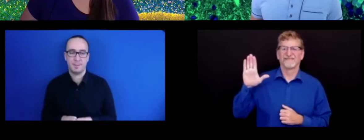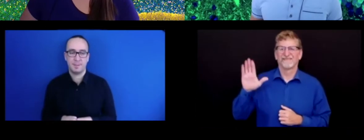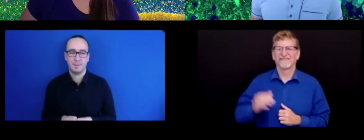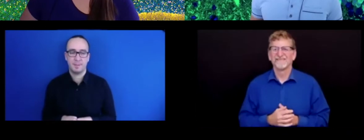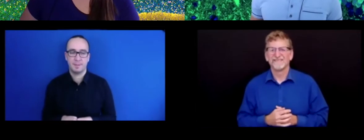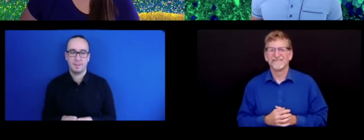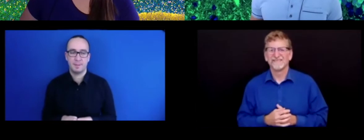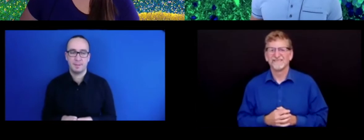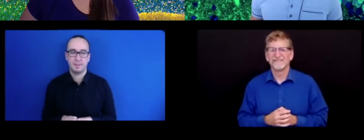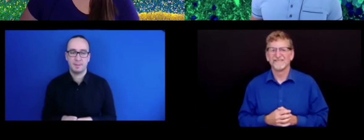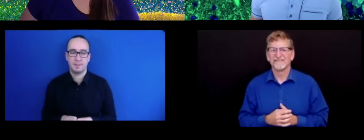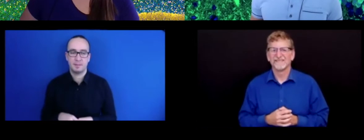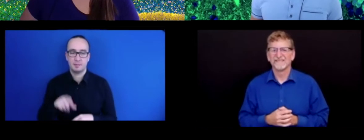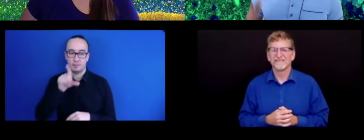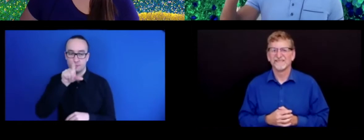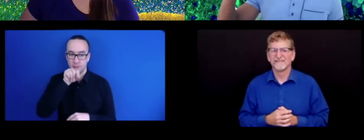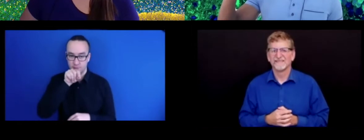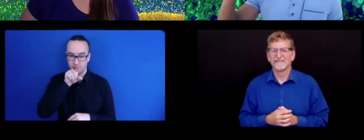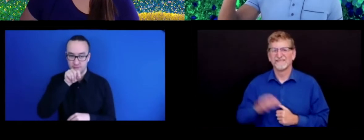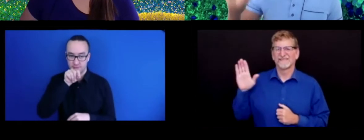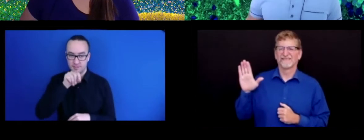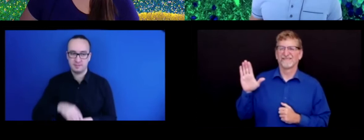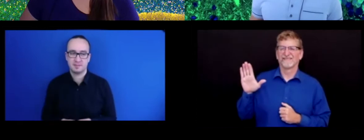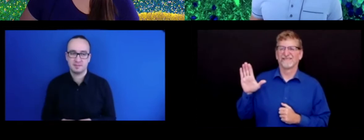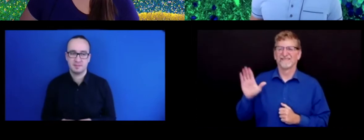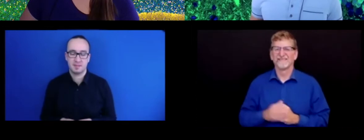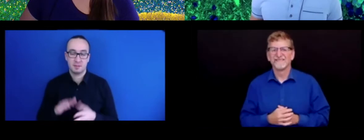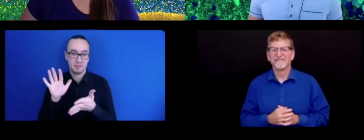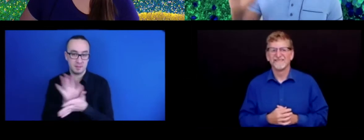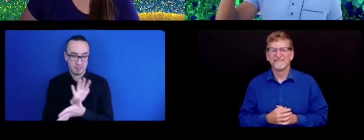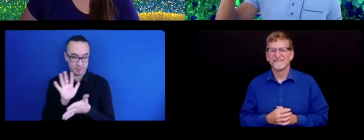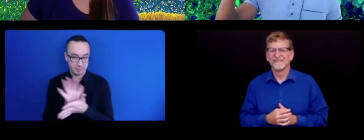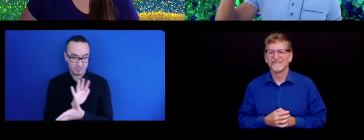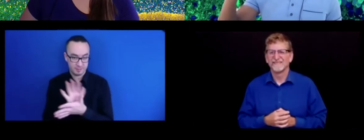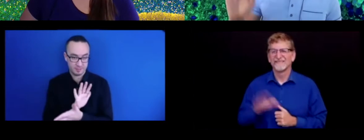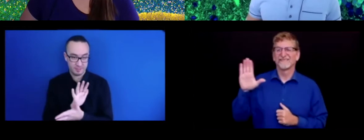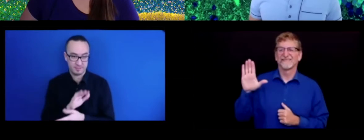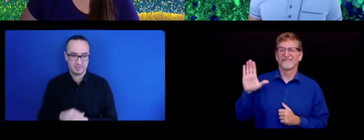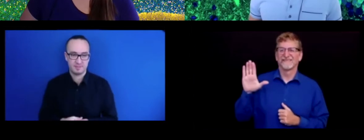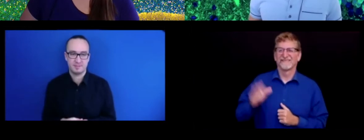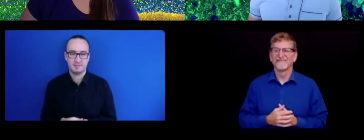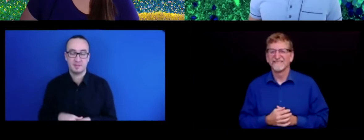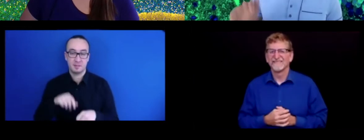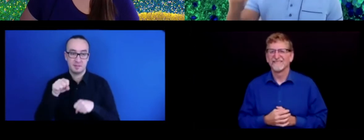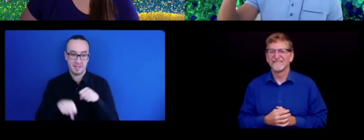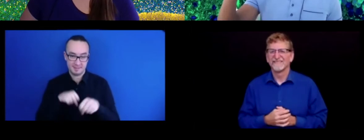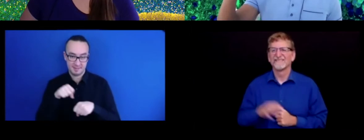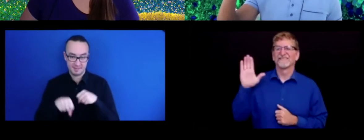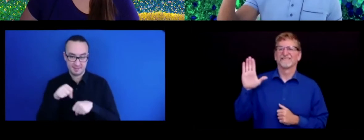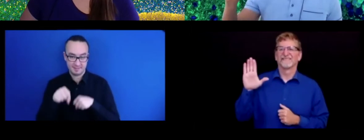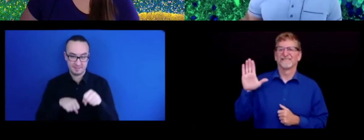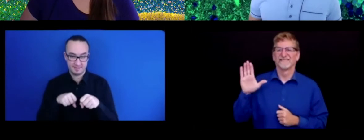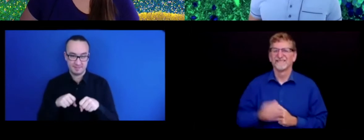Bird. Paper. Bicycle. Hat.